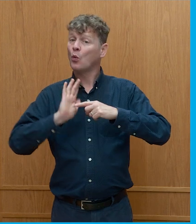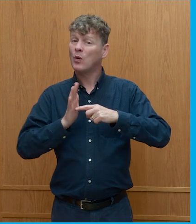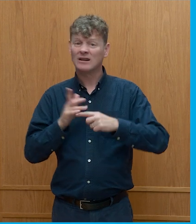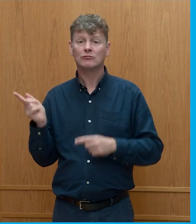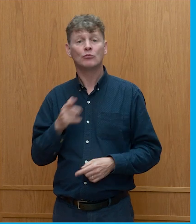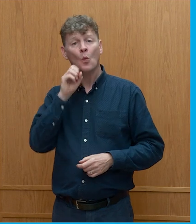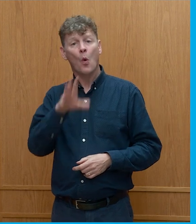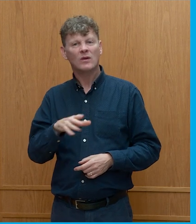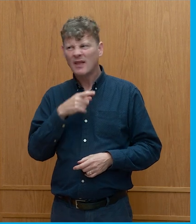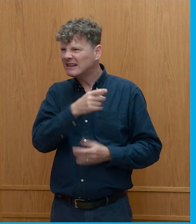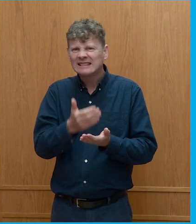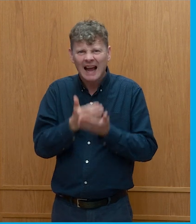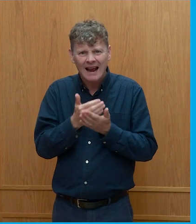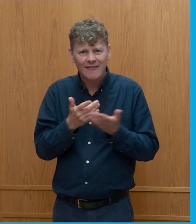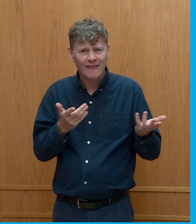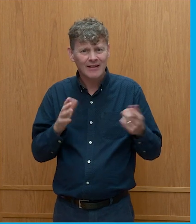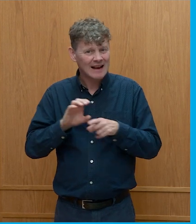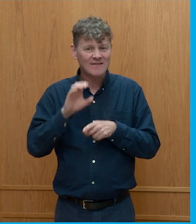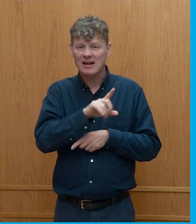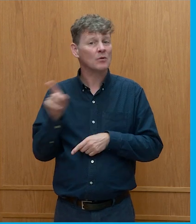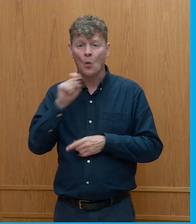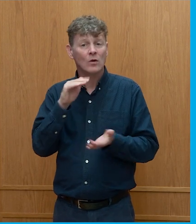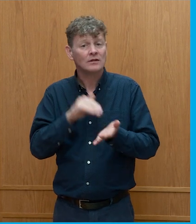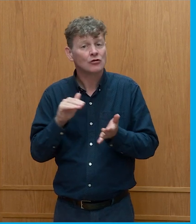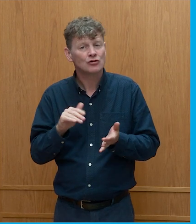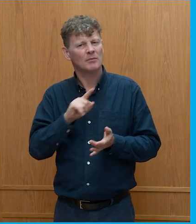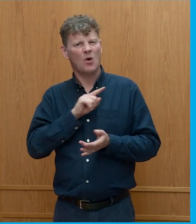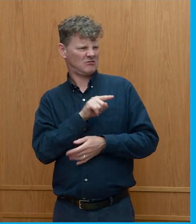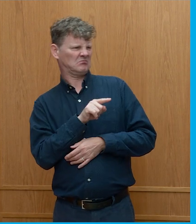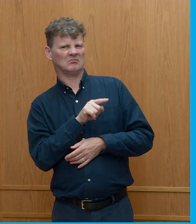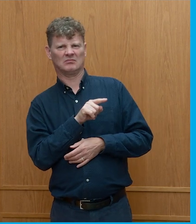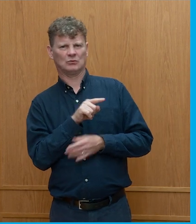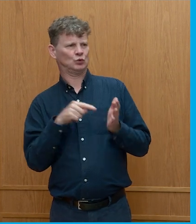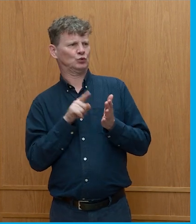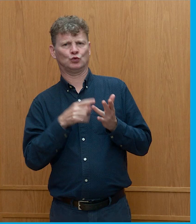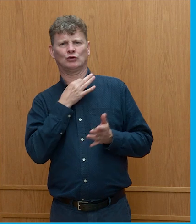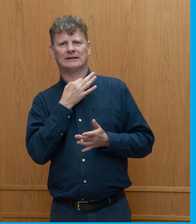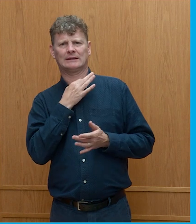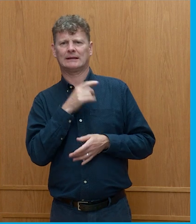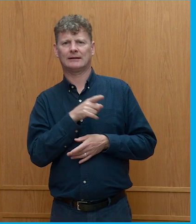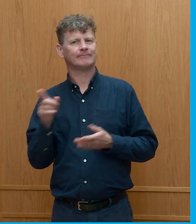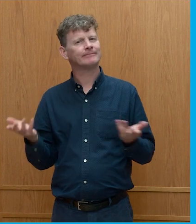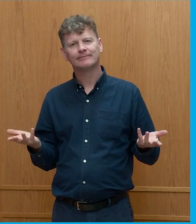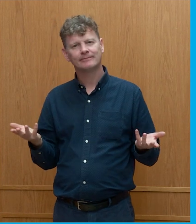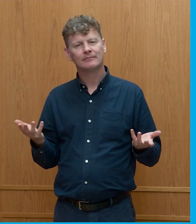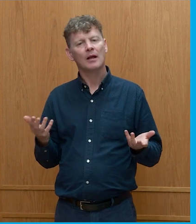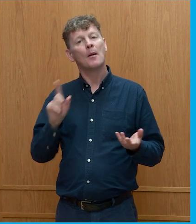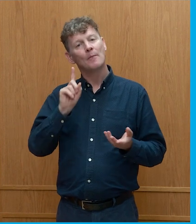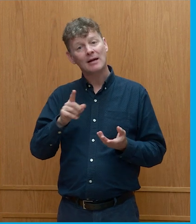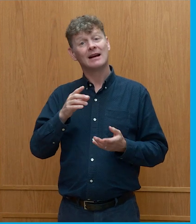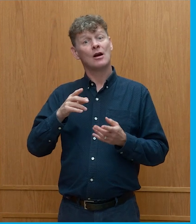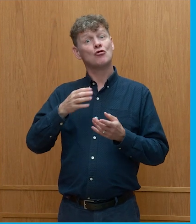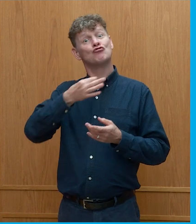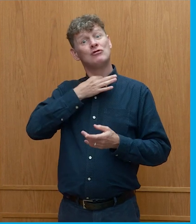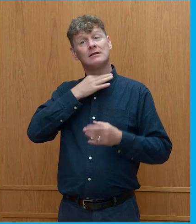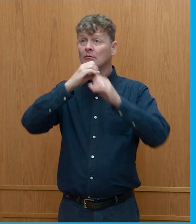investment as I could think of, but they wouldn't touch it because it was seen as too risky. And I think what's happened is the nature of risk has